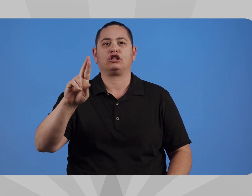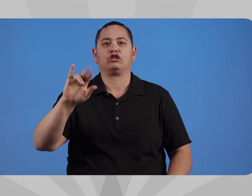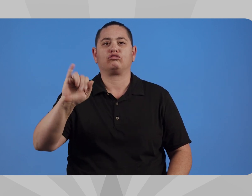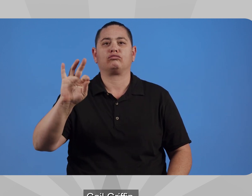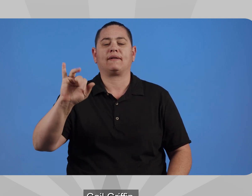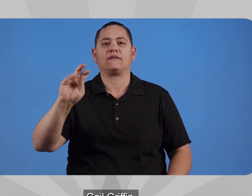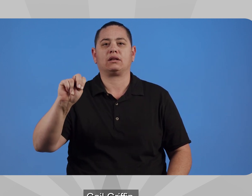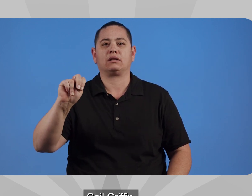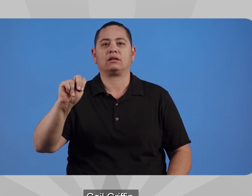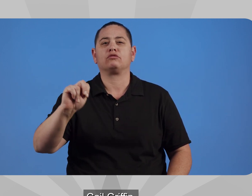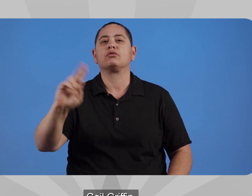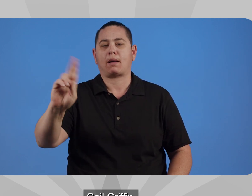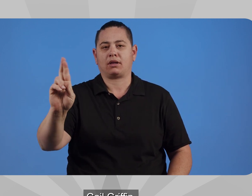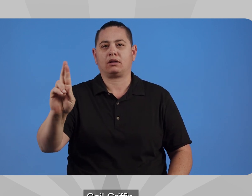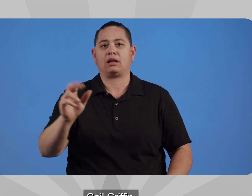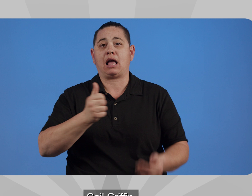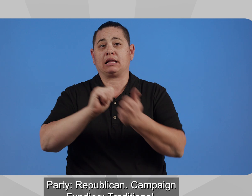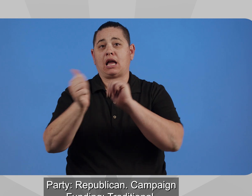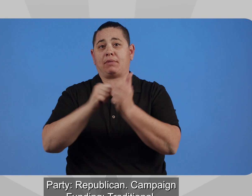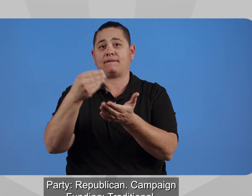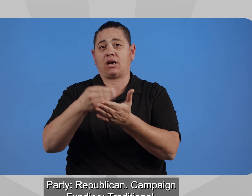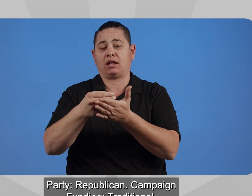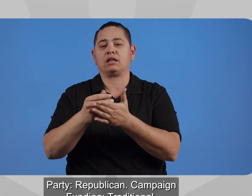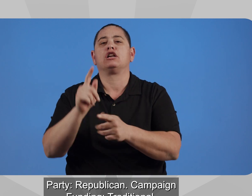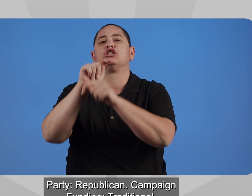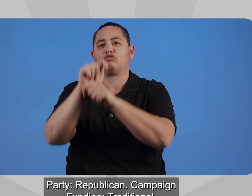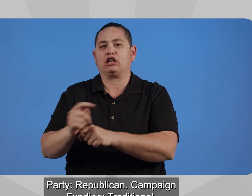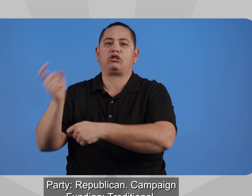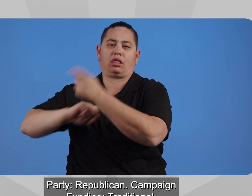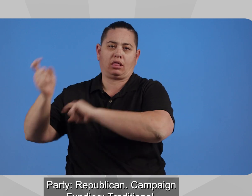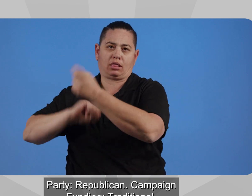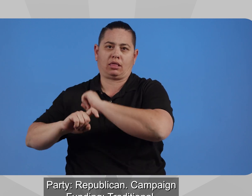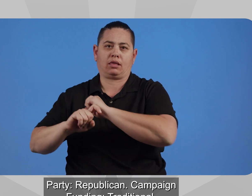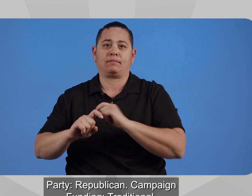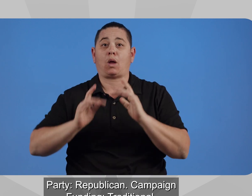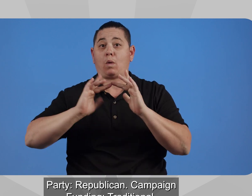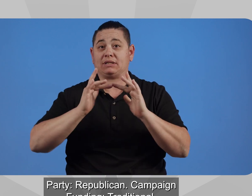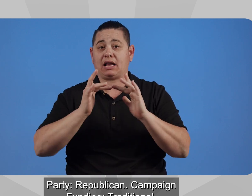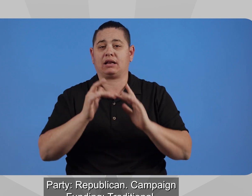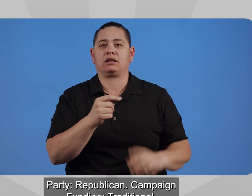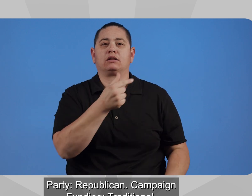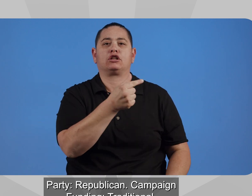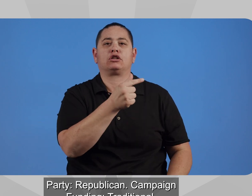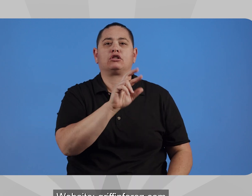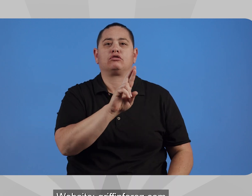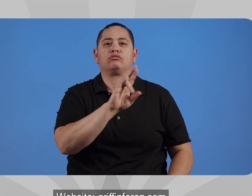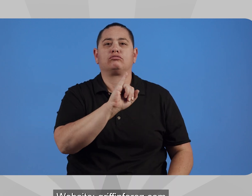Gail Griffin Party Republican Campaign Funding Traditional